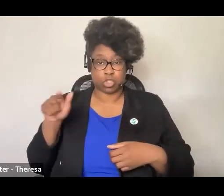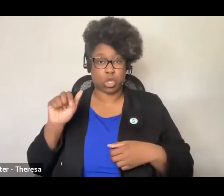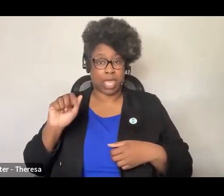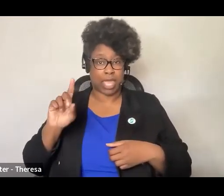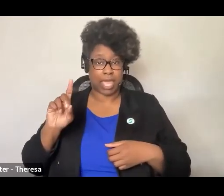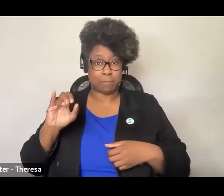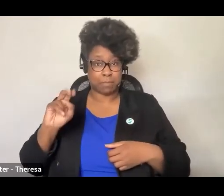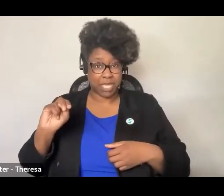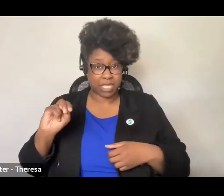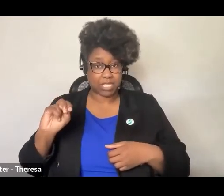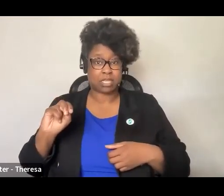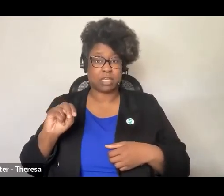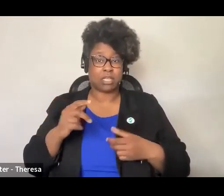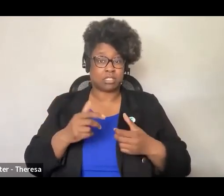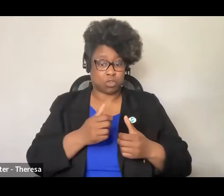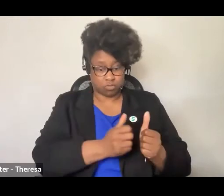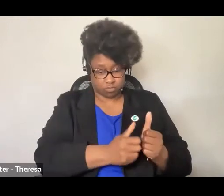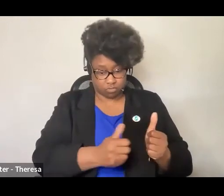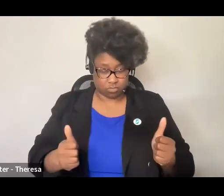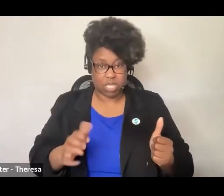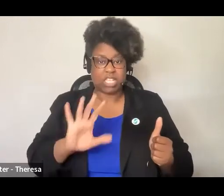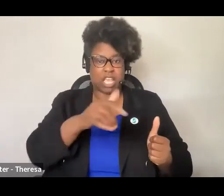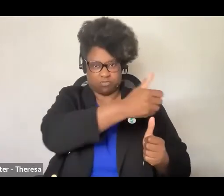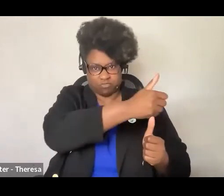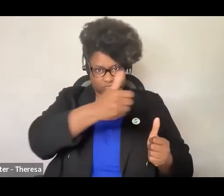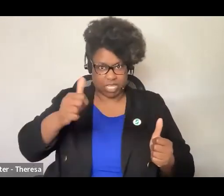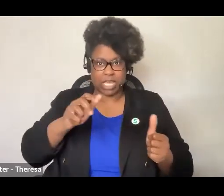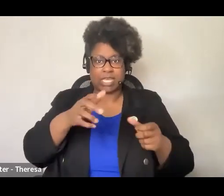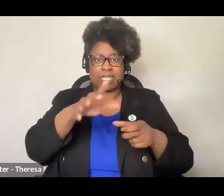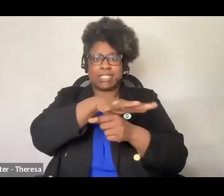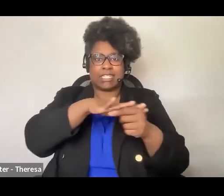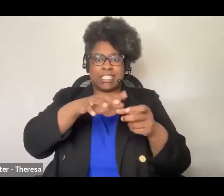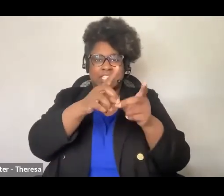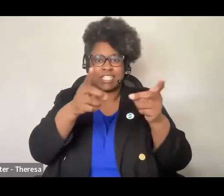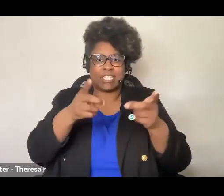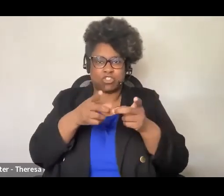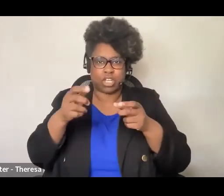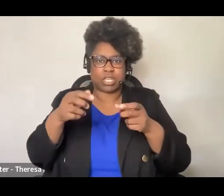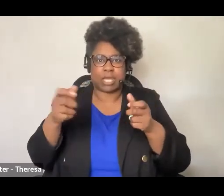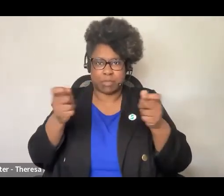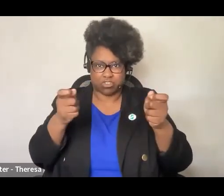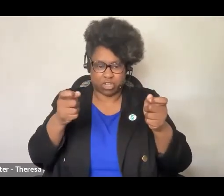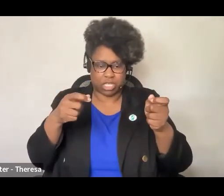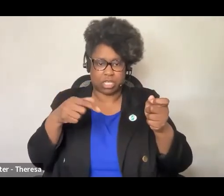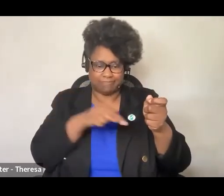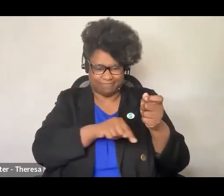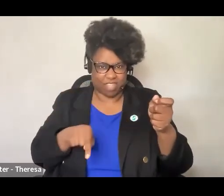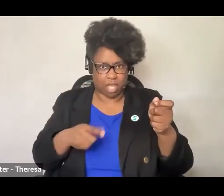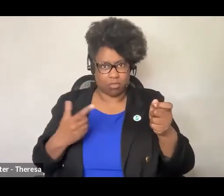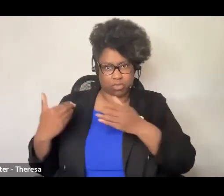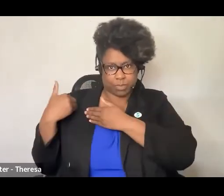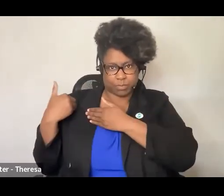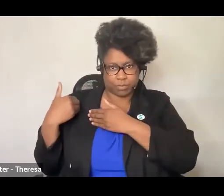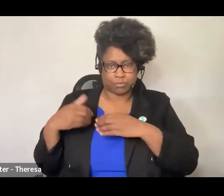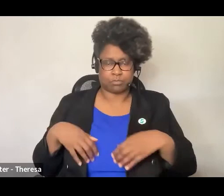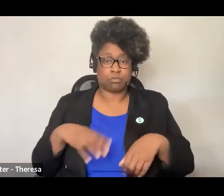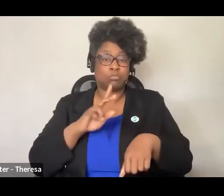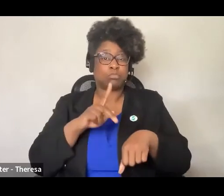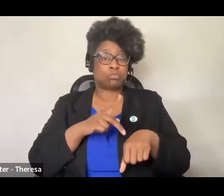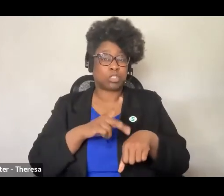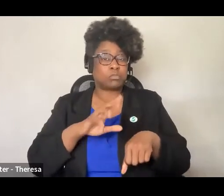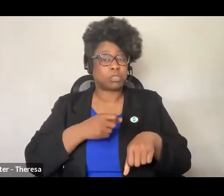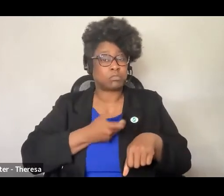administrators who had implemented directives with the goal of supporting coherence and school improvement. Principals often expressed positive